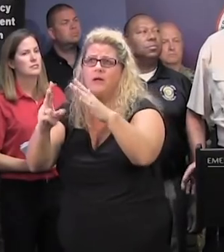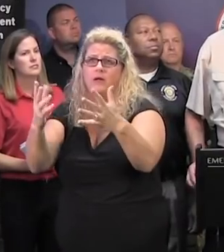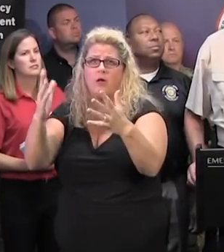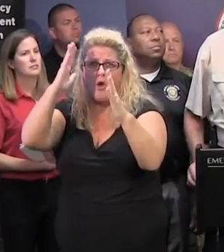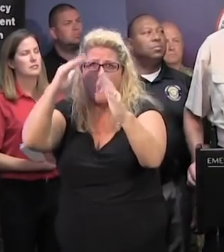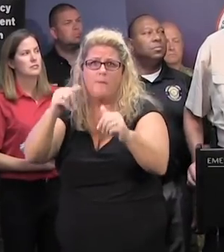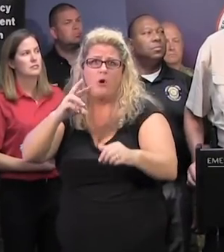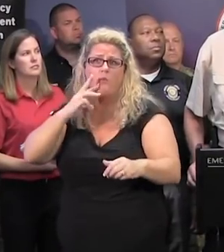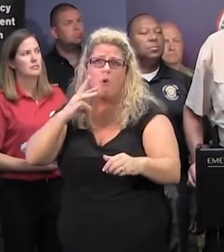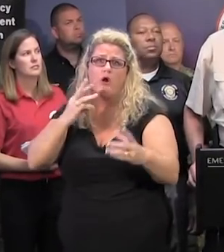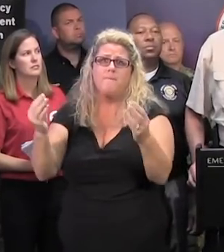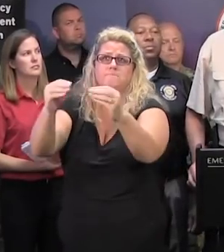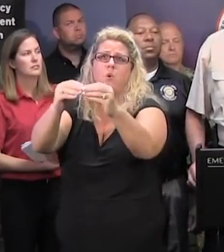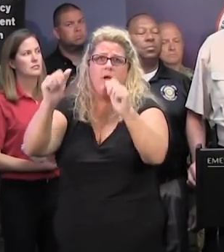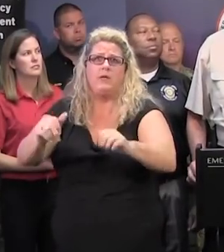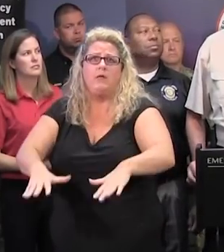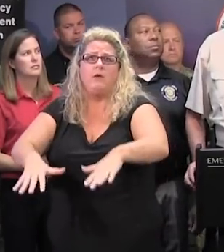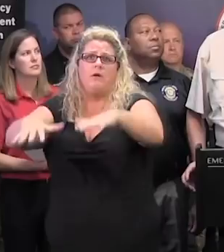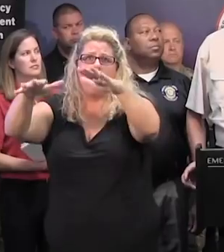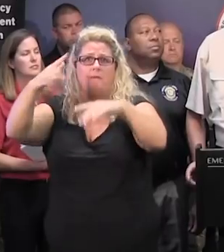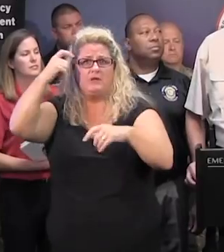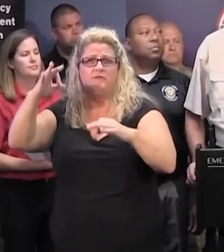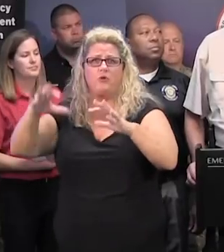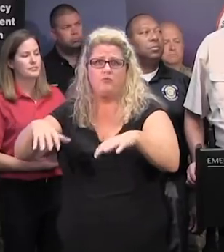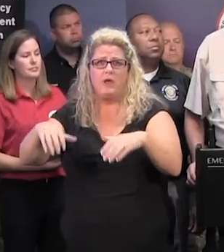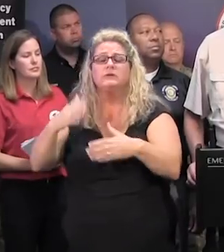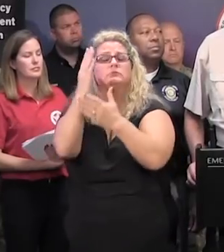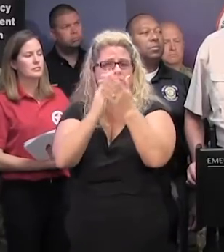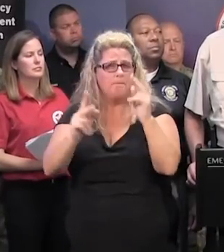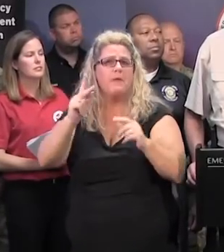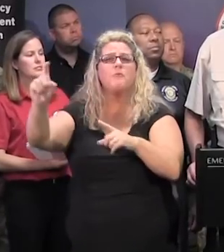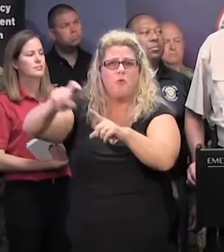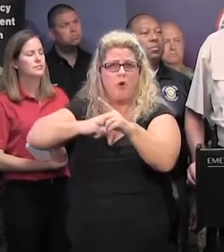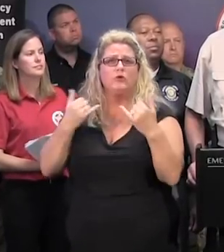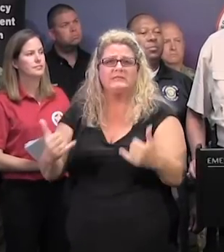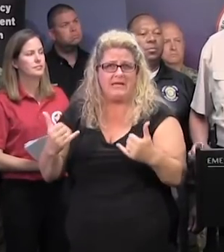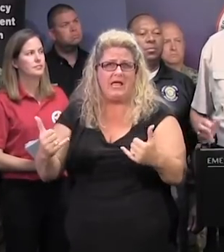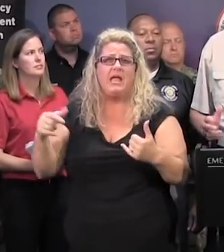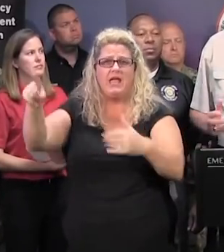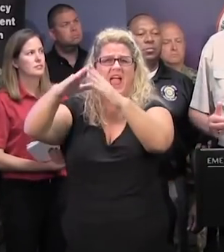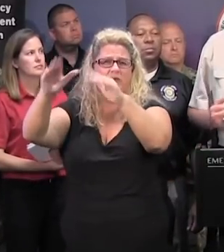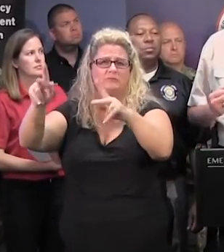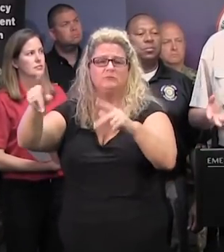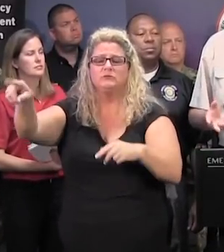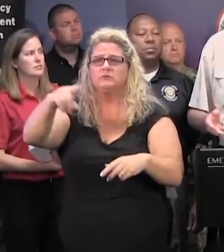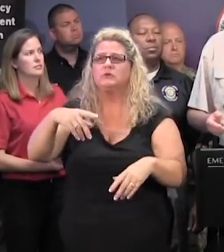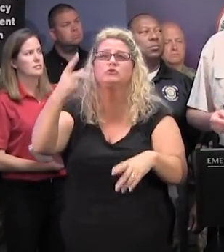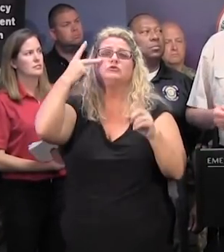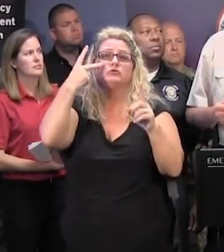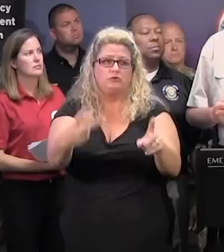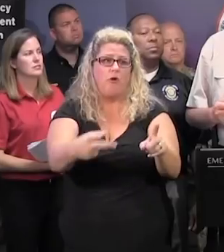capacity of water from rain. And we've received some calls just today from residents that saw the